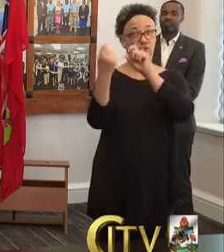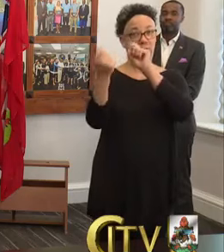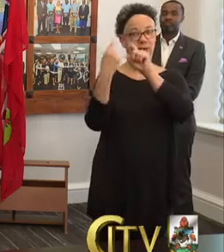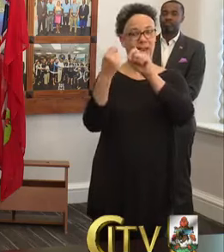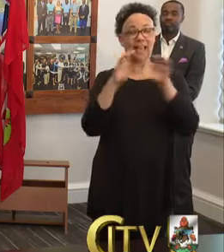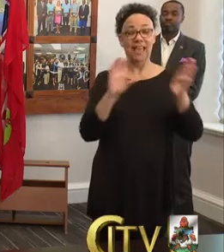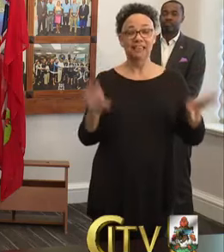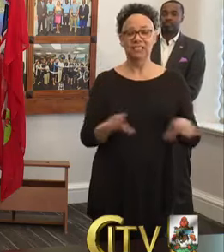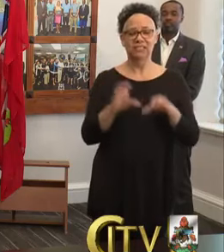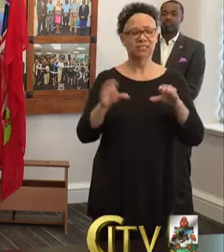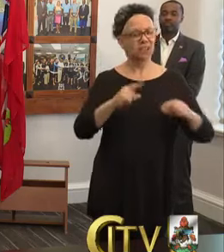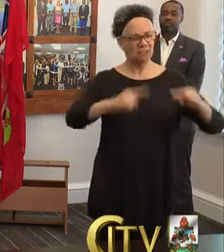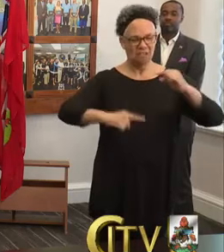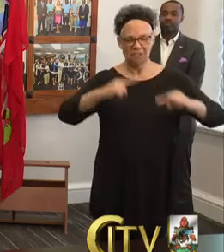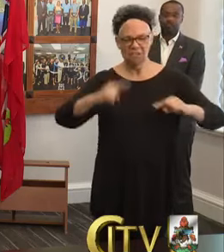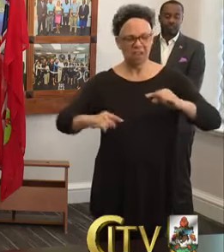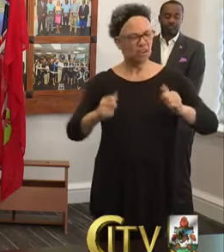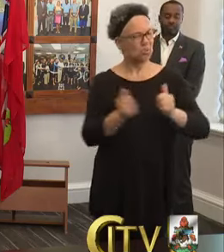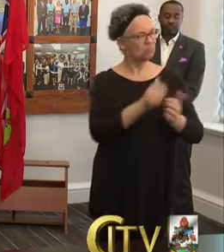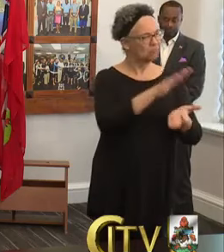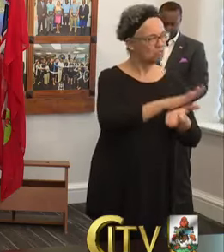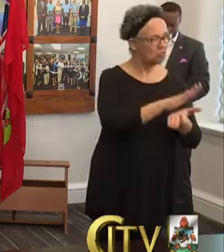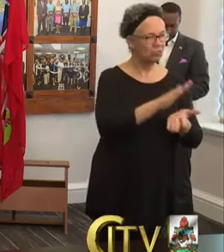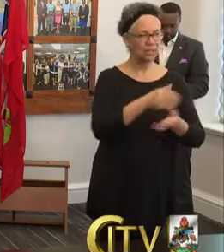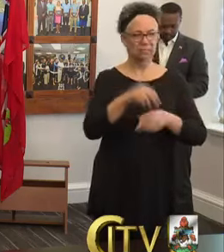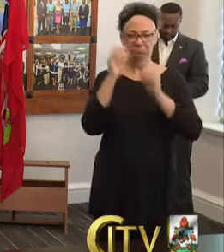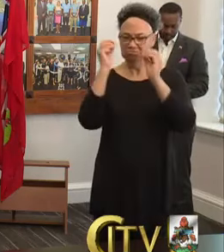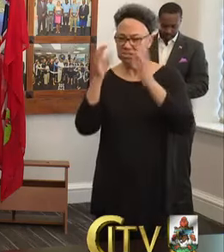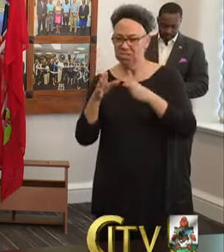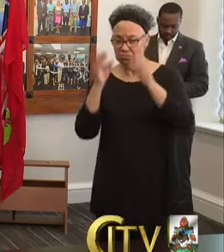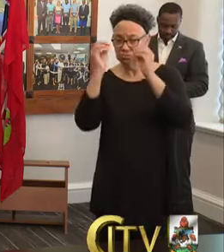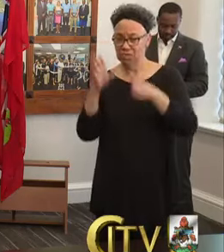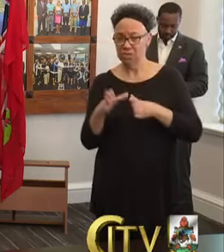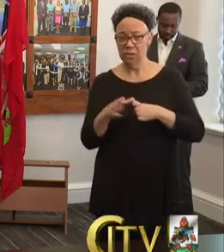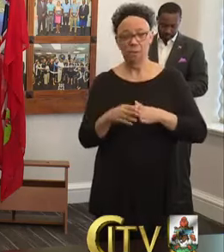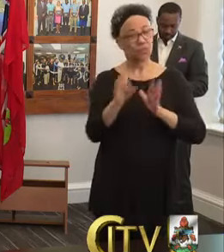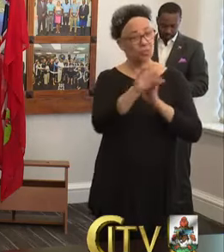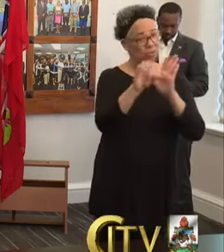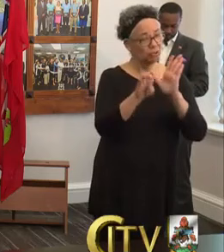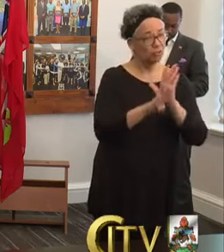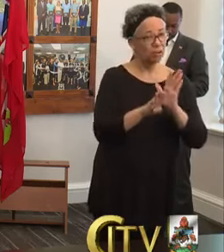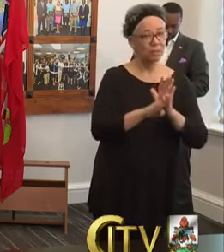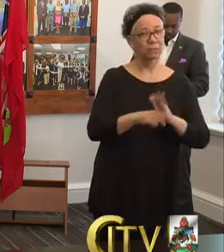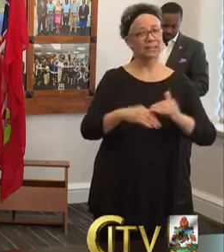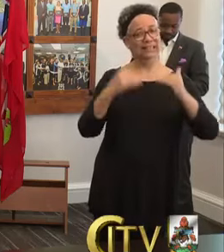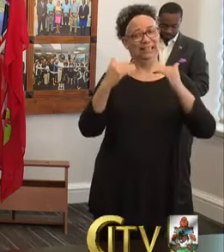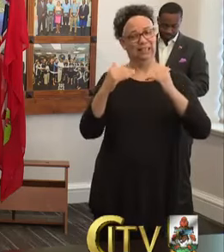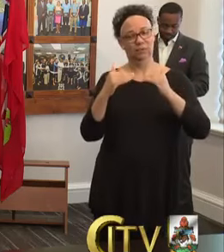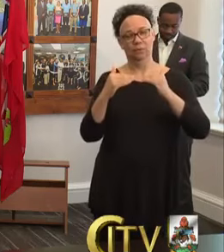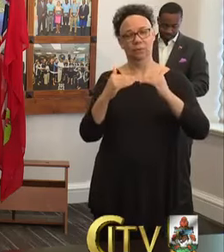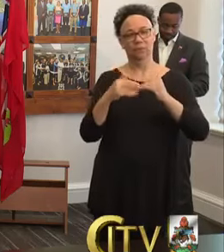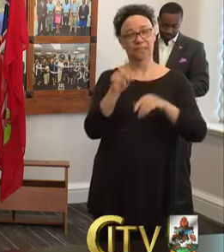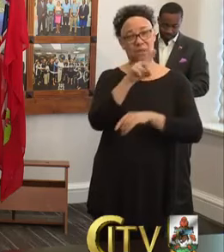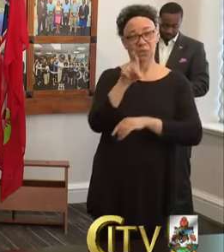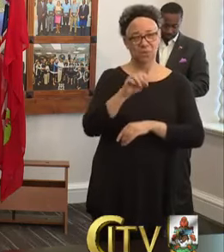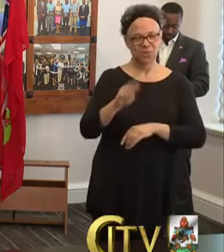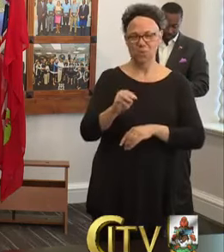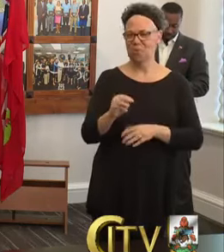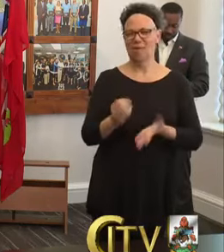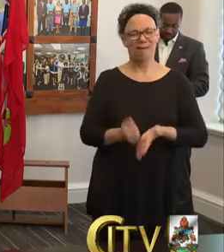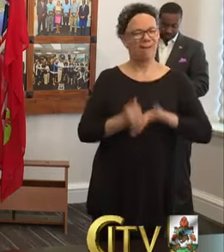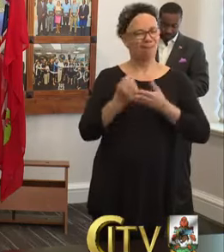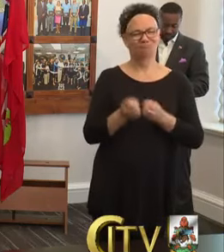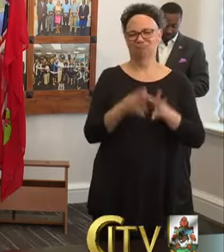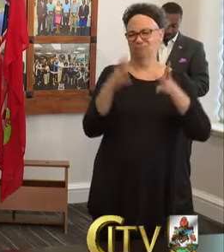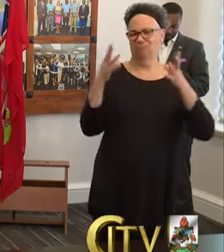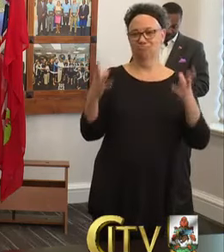from school to school and teacher to teacher with the curriculum being the common denominator. The zoom application helped tremendously with the launch